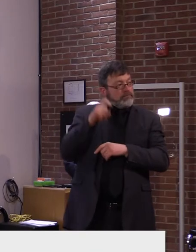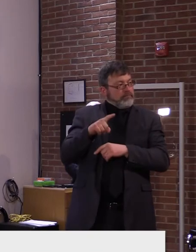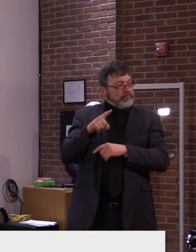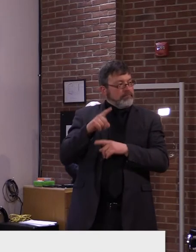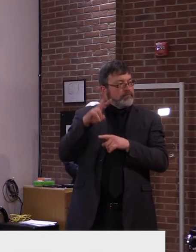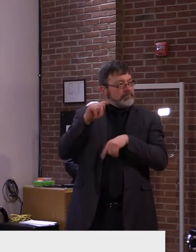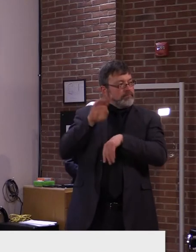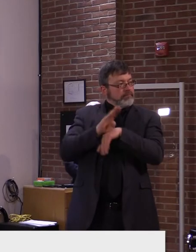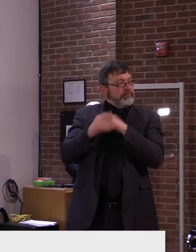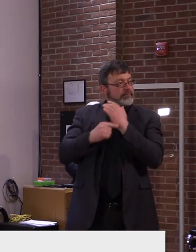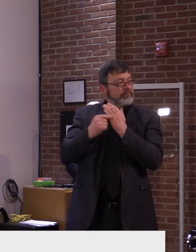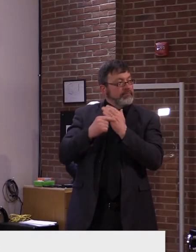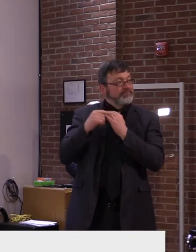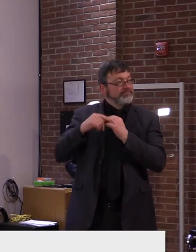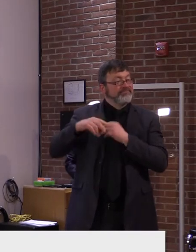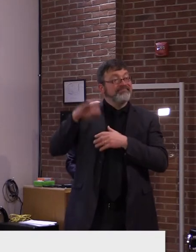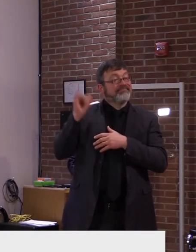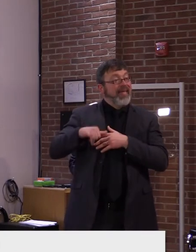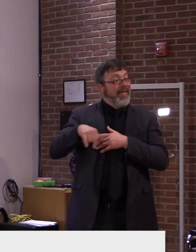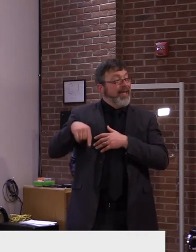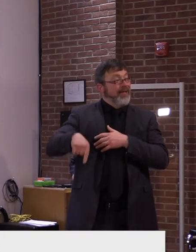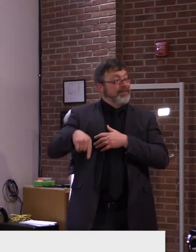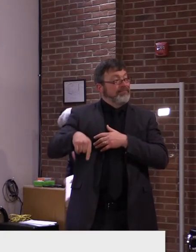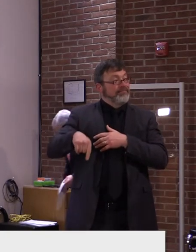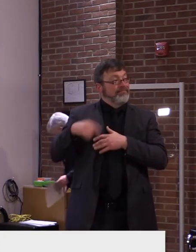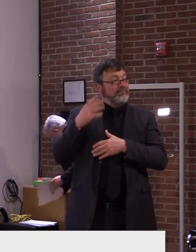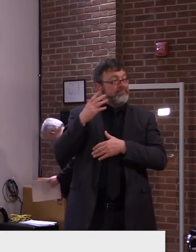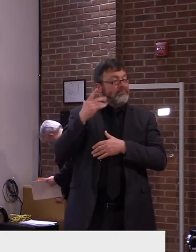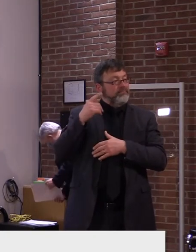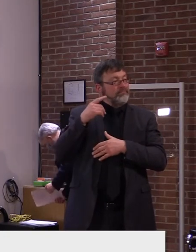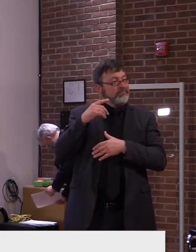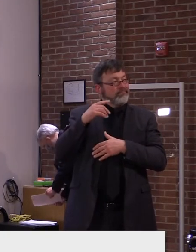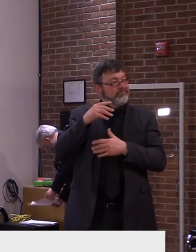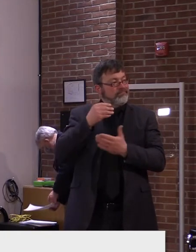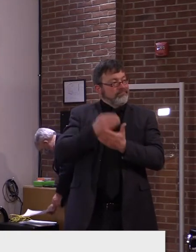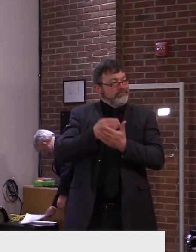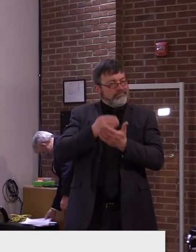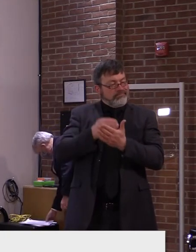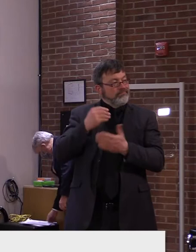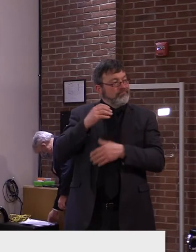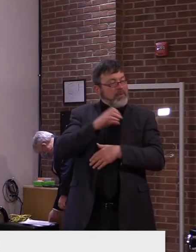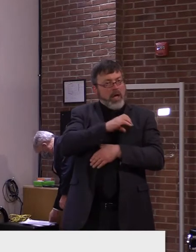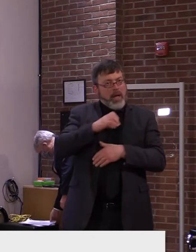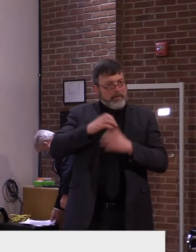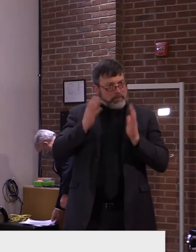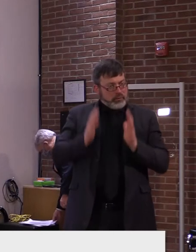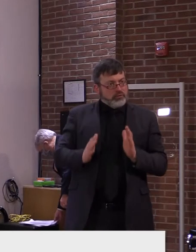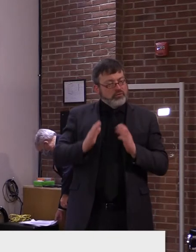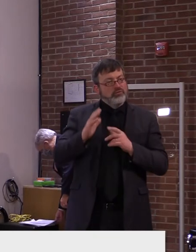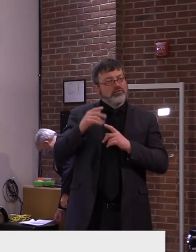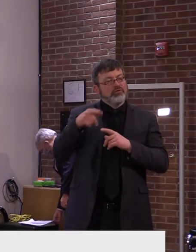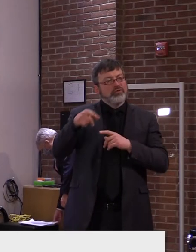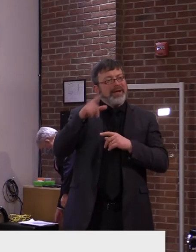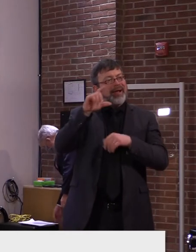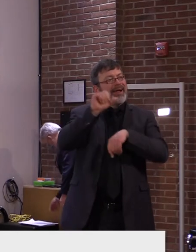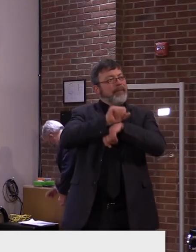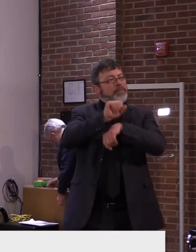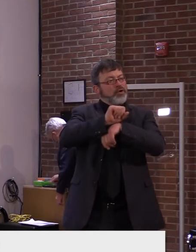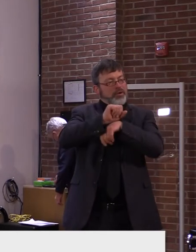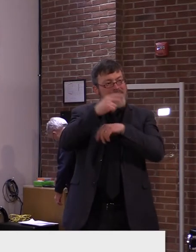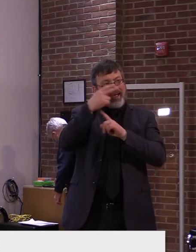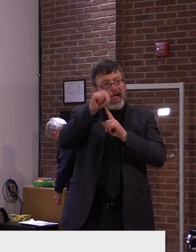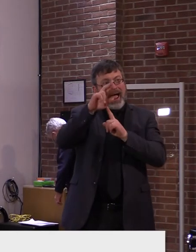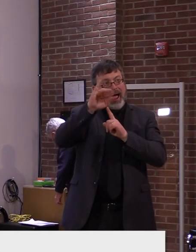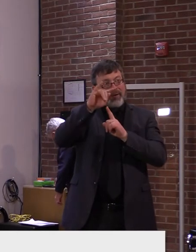Hi, uh, thank you. And thanks for the opportunity to share the information. Uh, right now we're still on track to have the new,